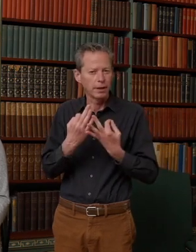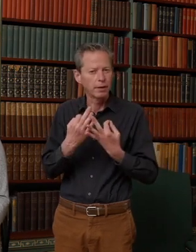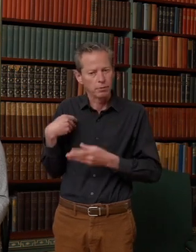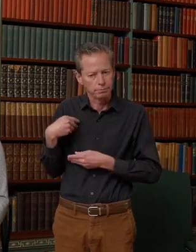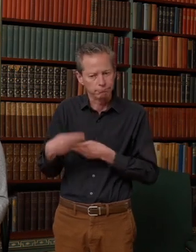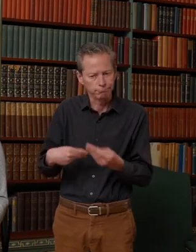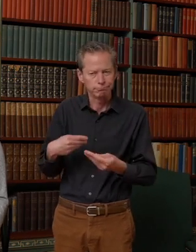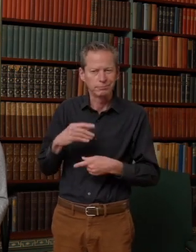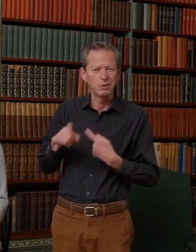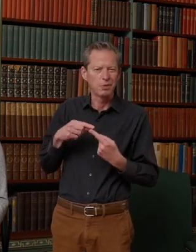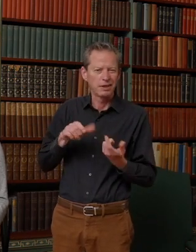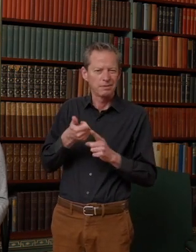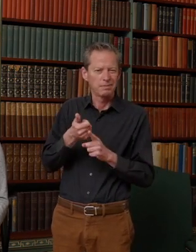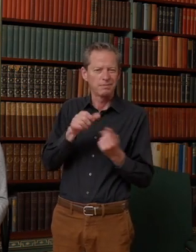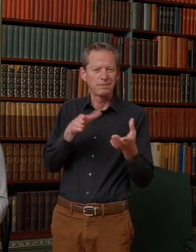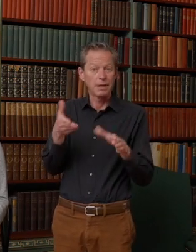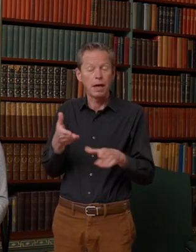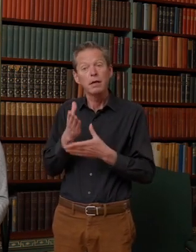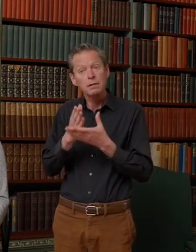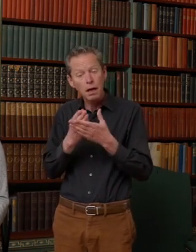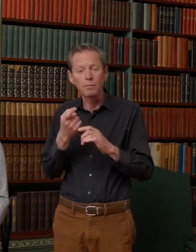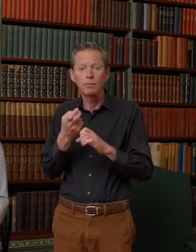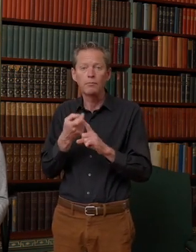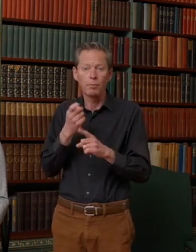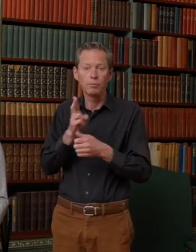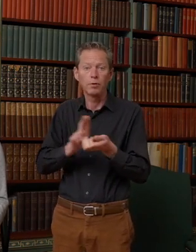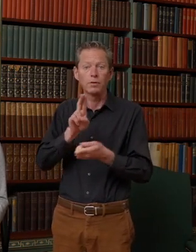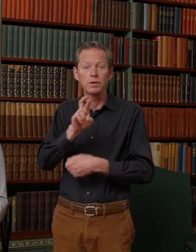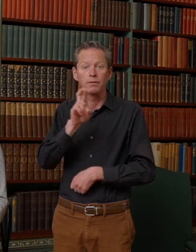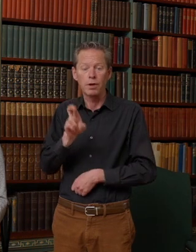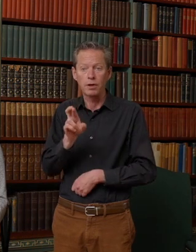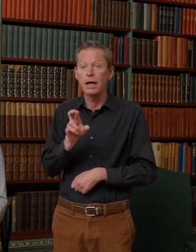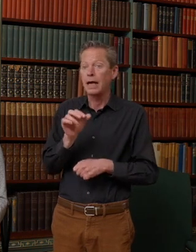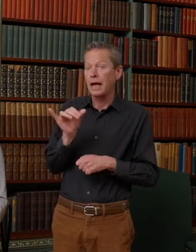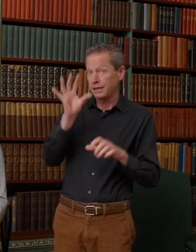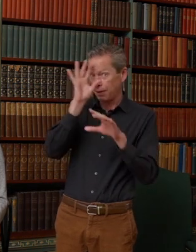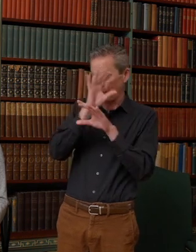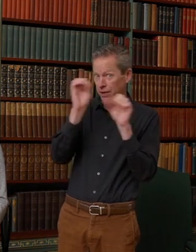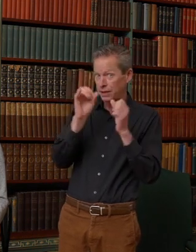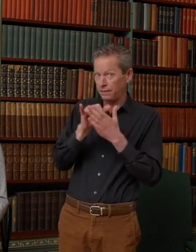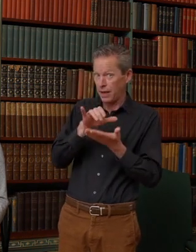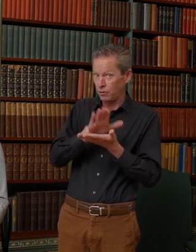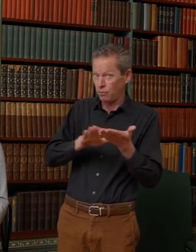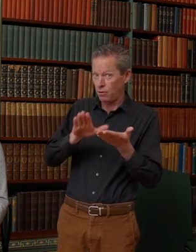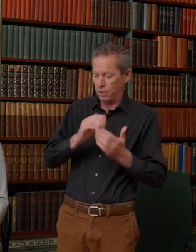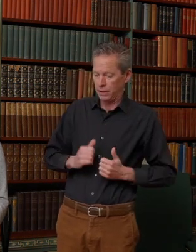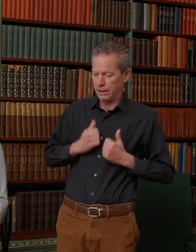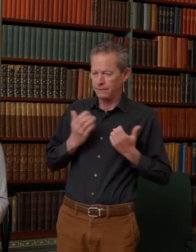his death. And some of them came from the University of Rochester as the presidents of that school lived here for about 15